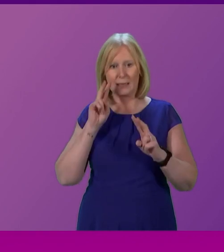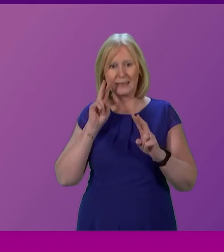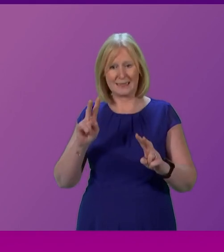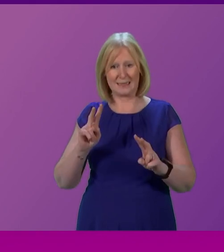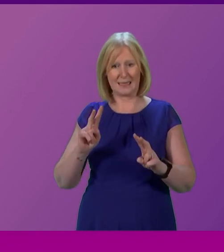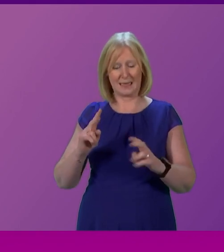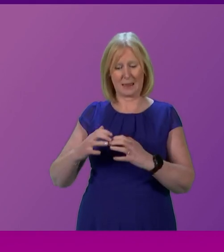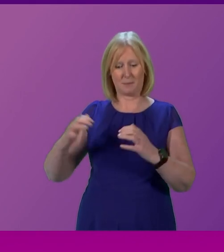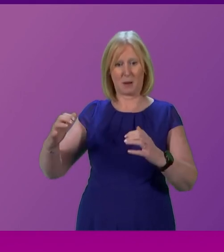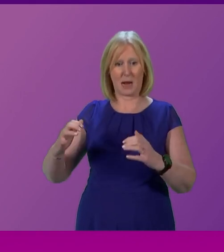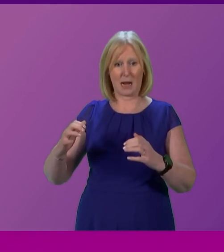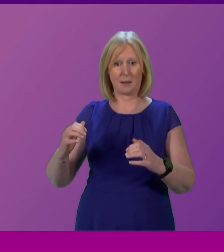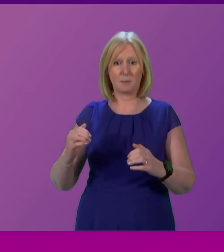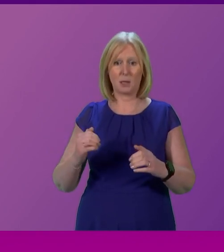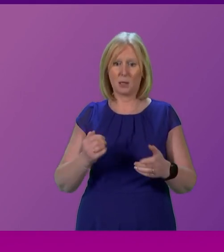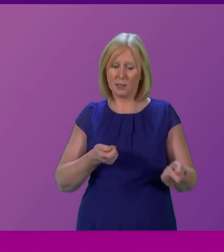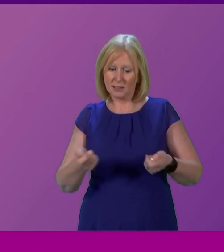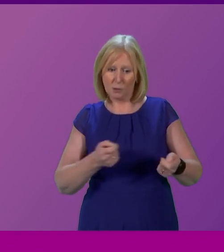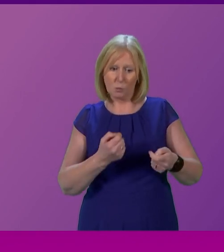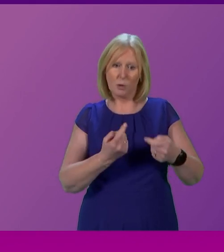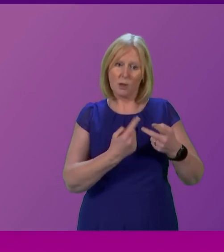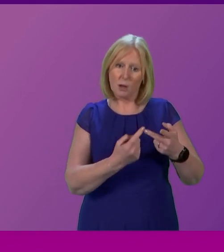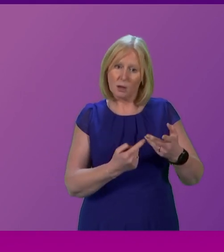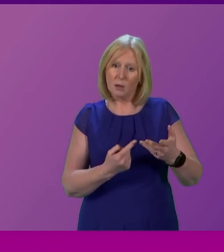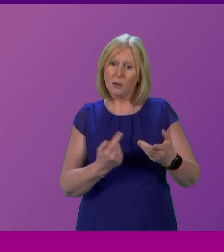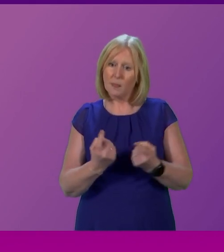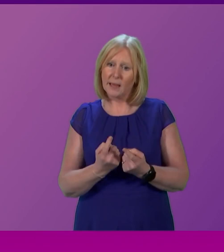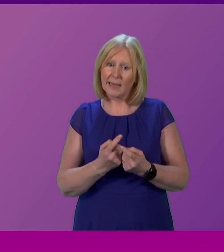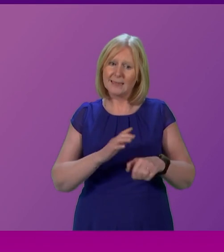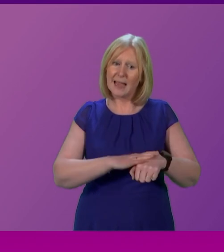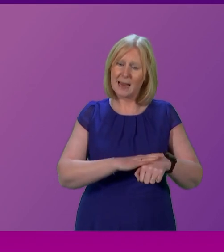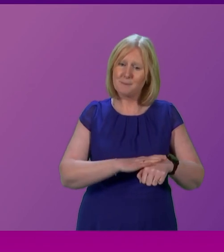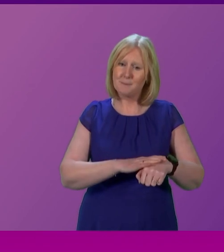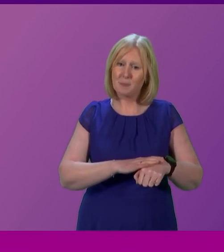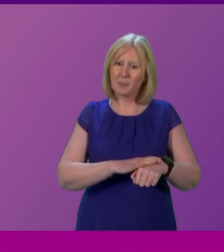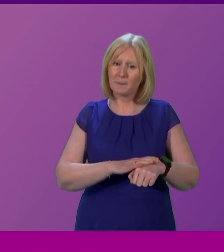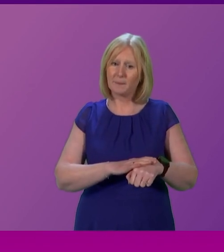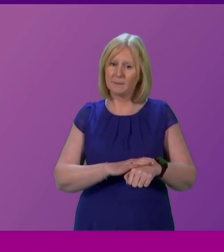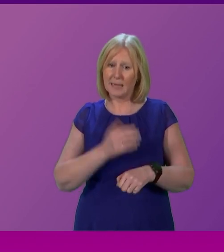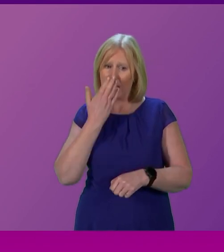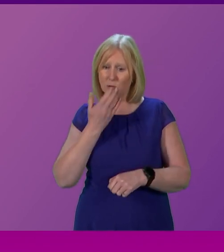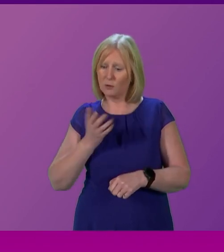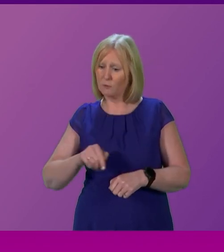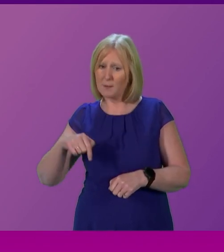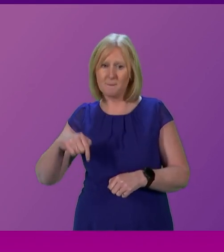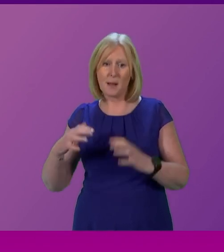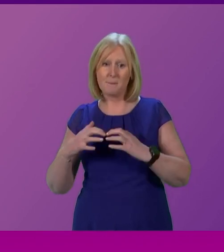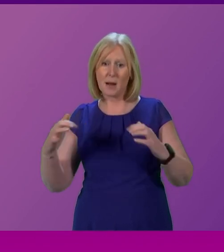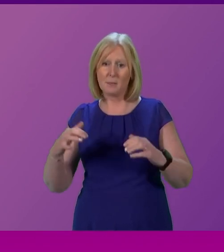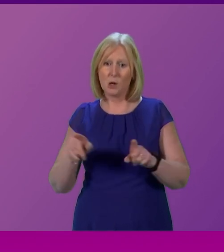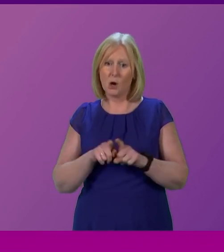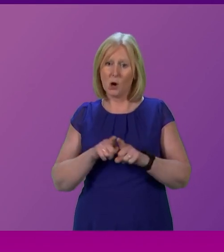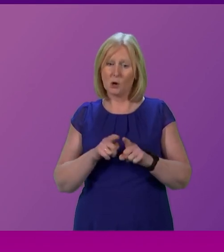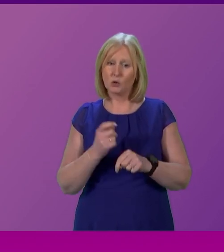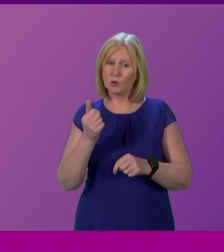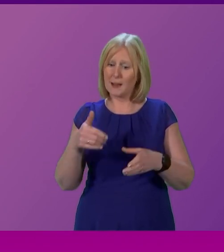more than one thing at a time. And I think that comes from the attitude of the government towards this parliament and indeed some members across